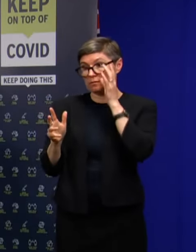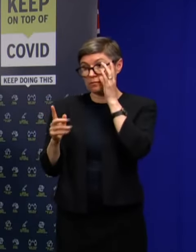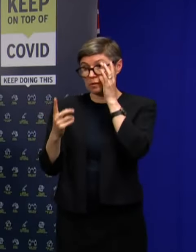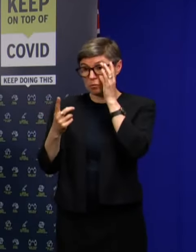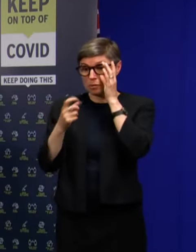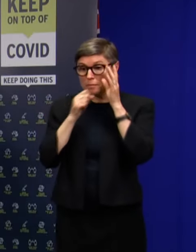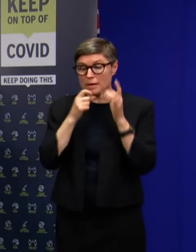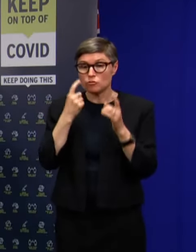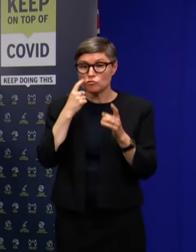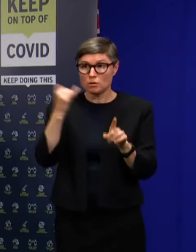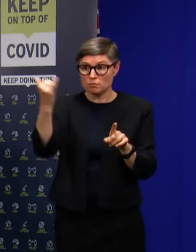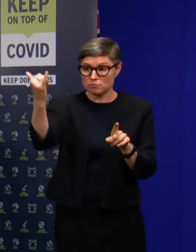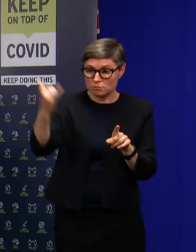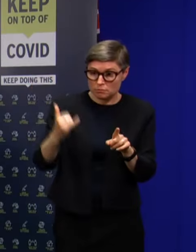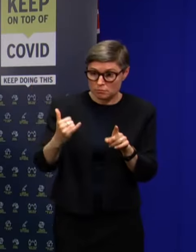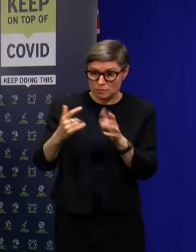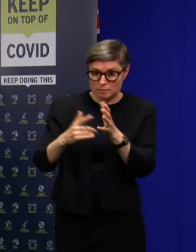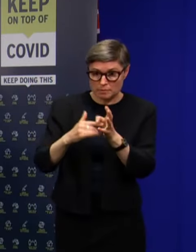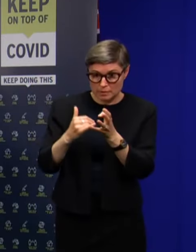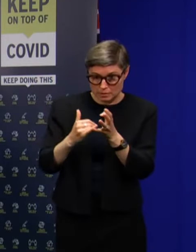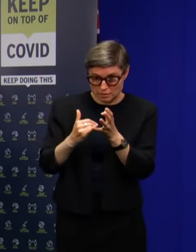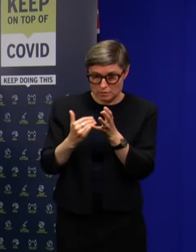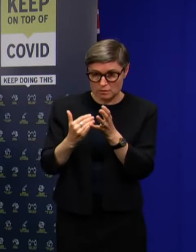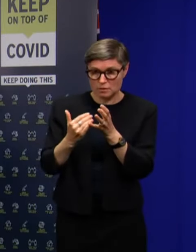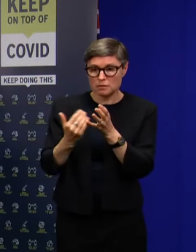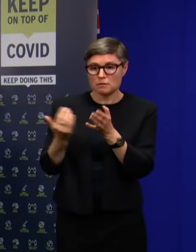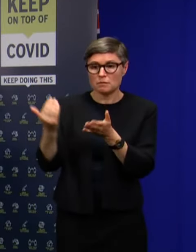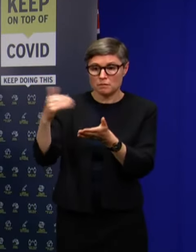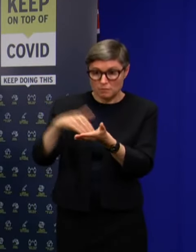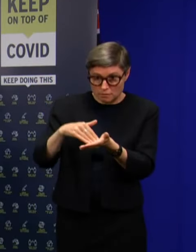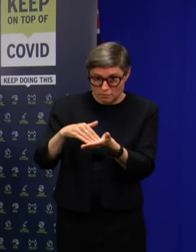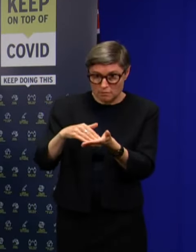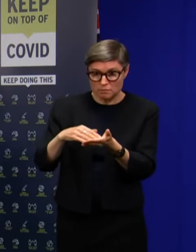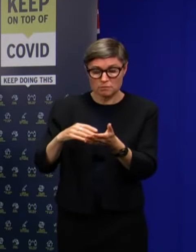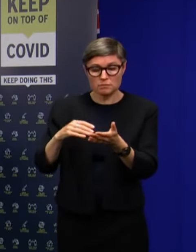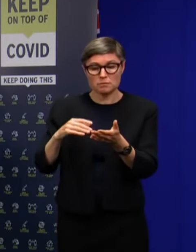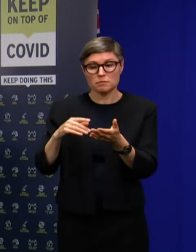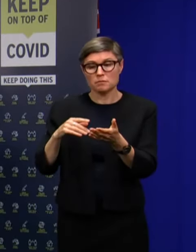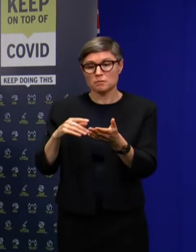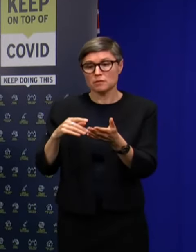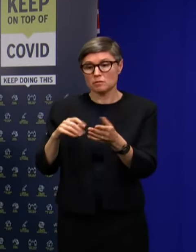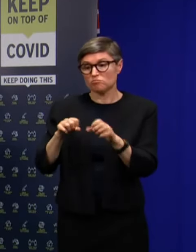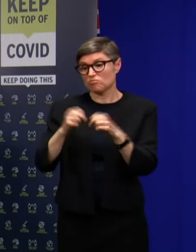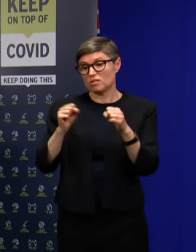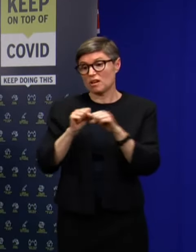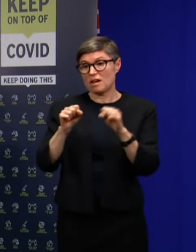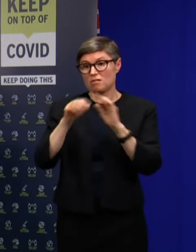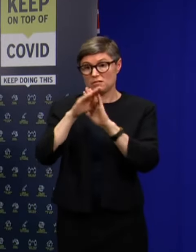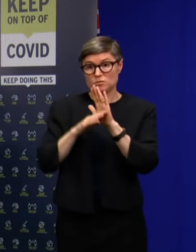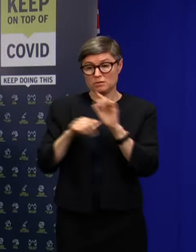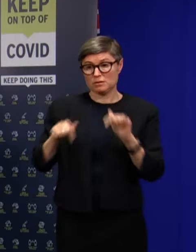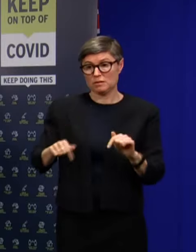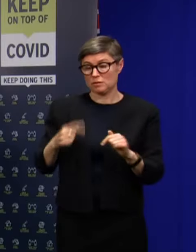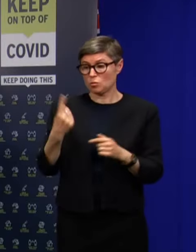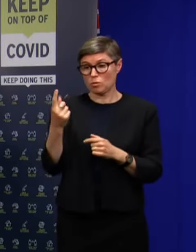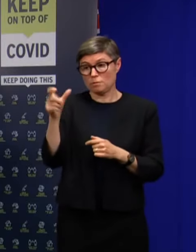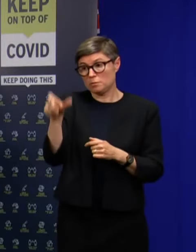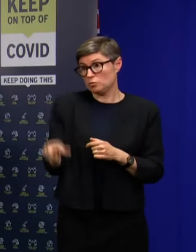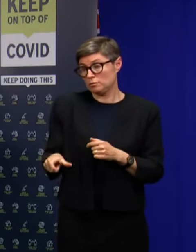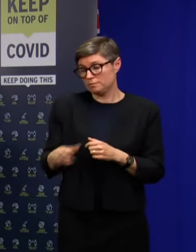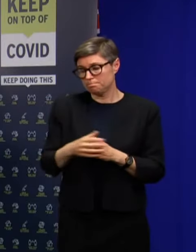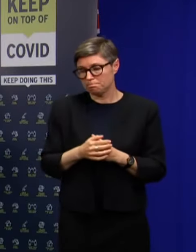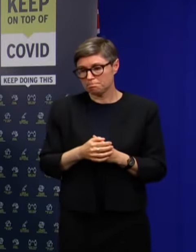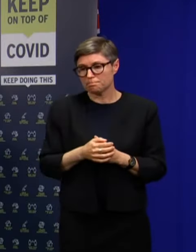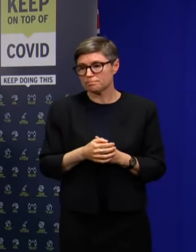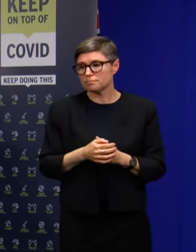enter the state and contravene the direction that we have in place. Now, as I've said, you know, this